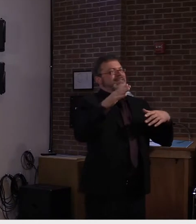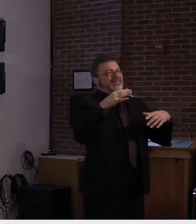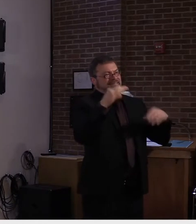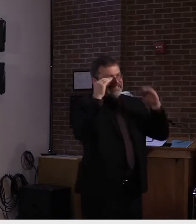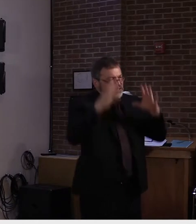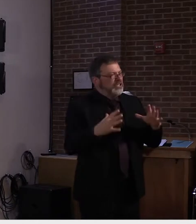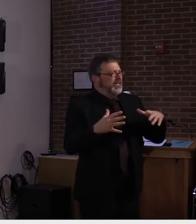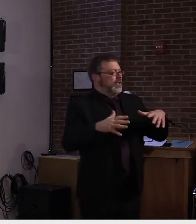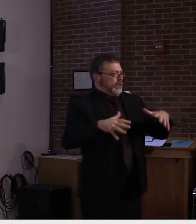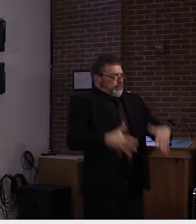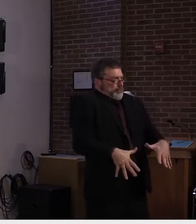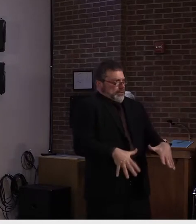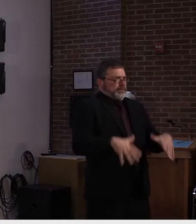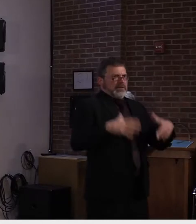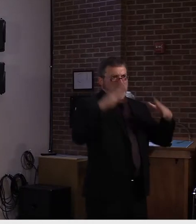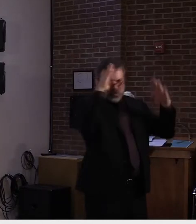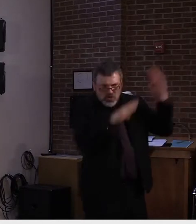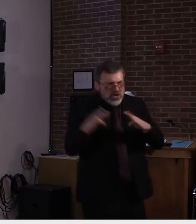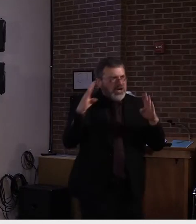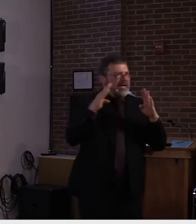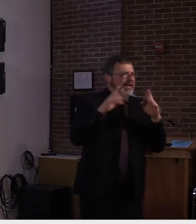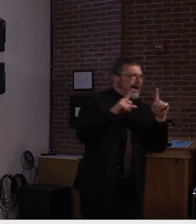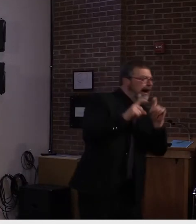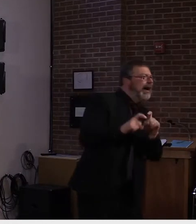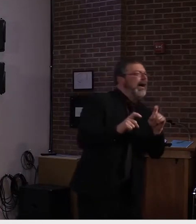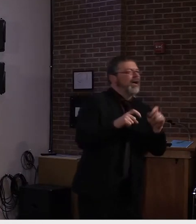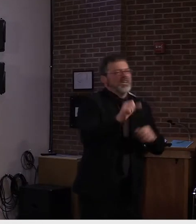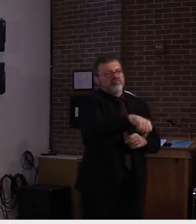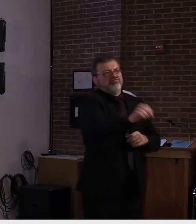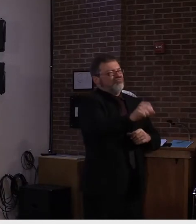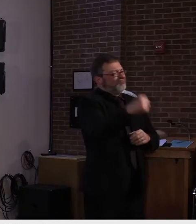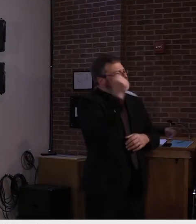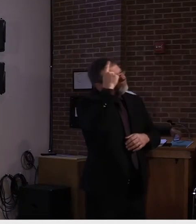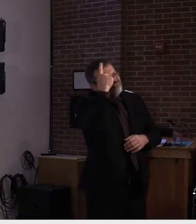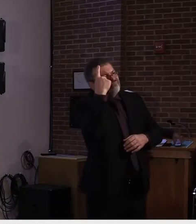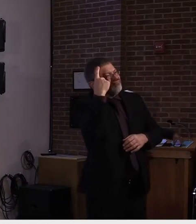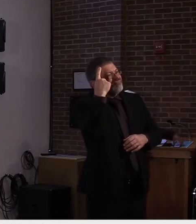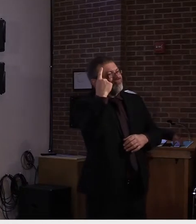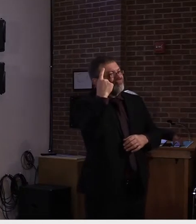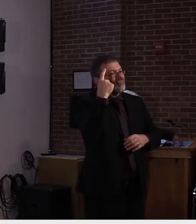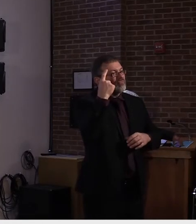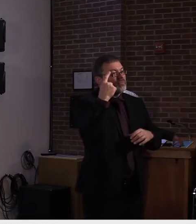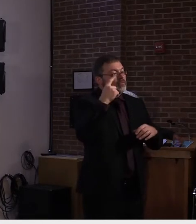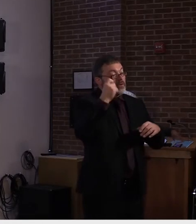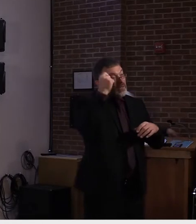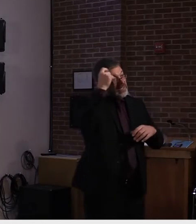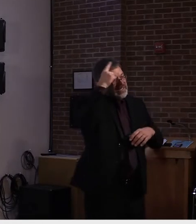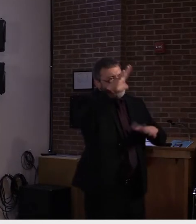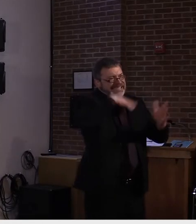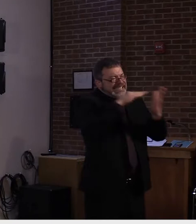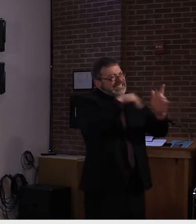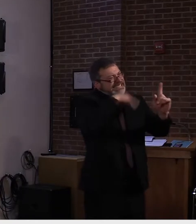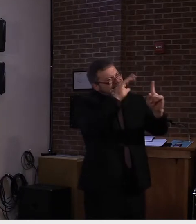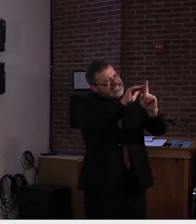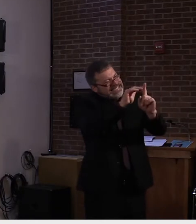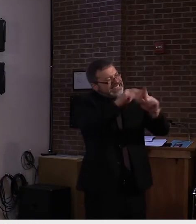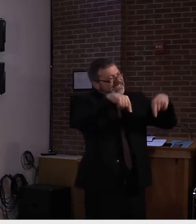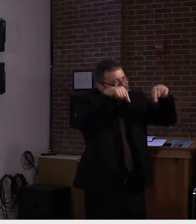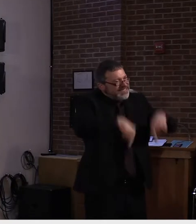Had we the experience of so many other states, we would very likely advise a fully remote school year.